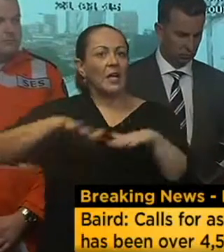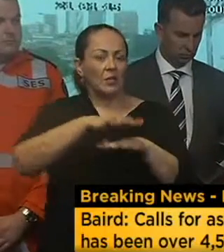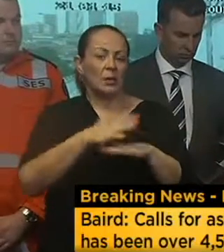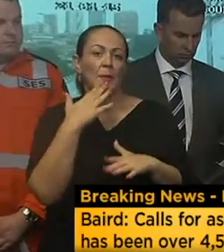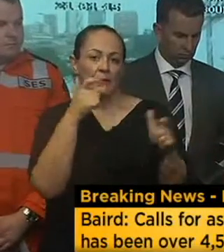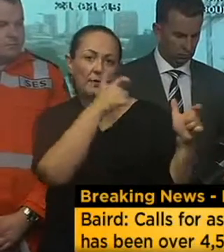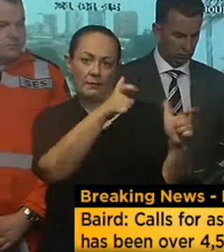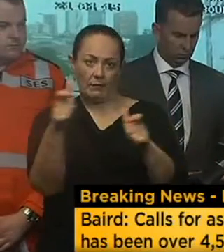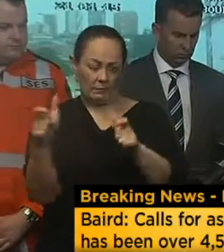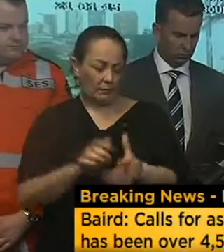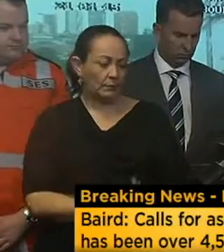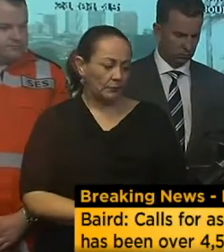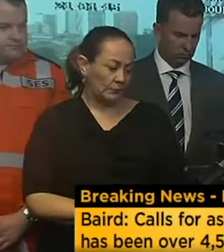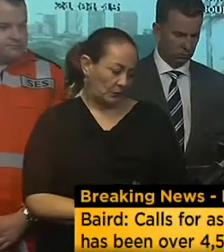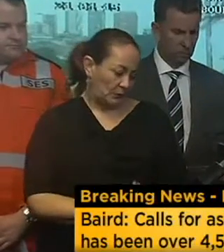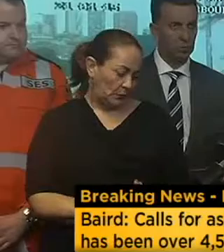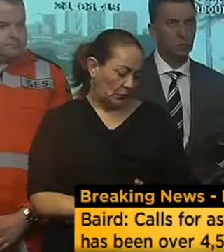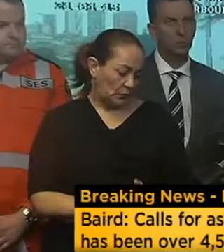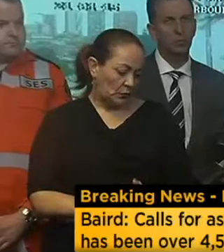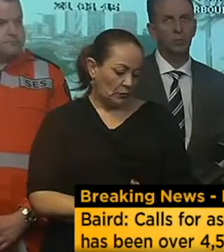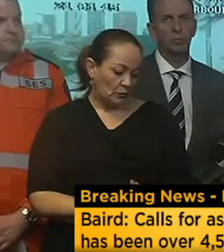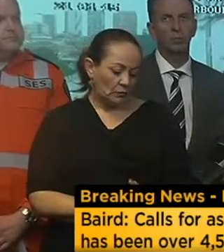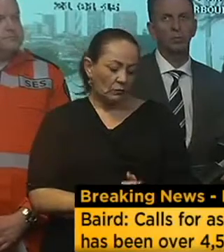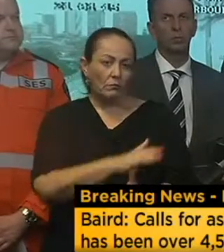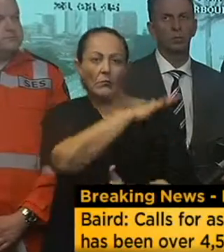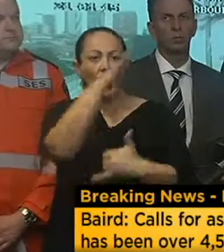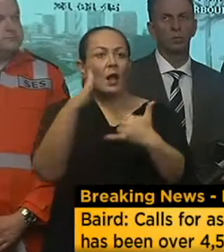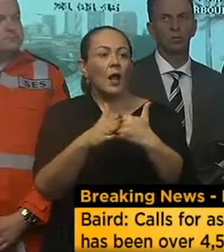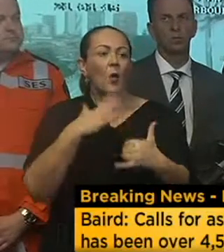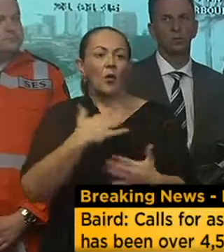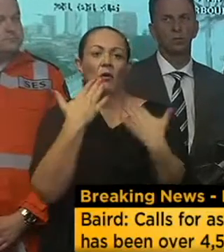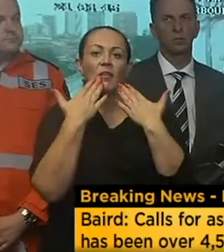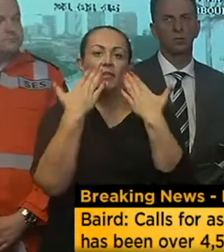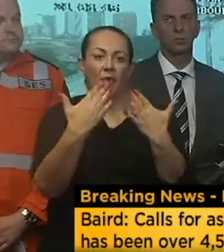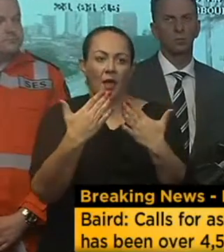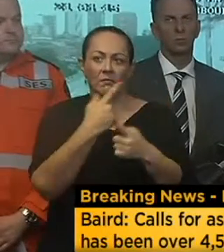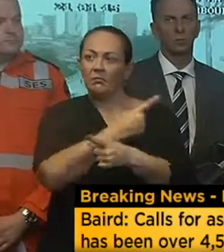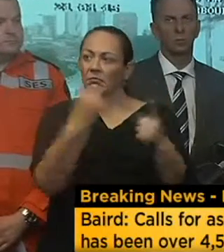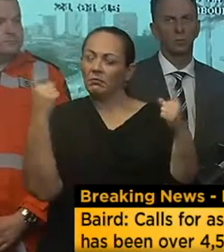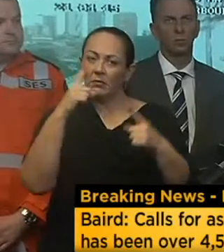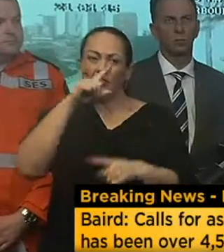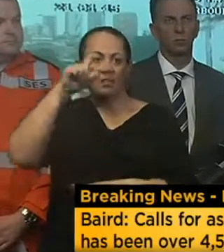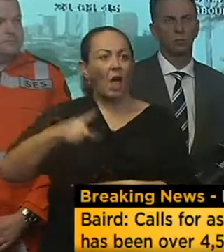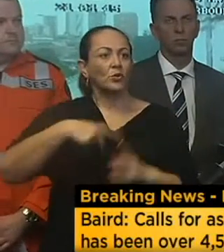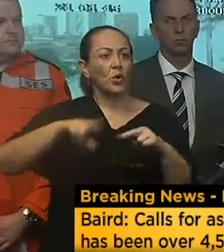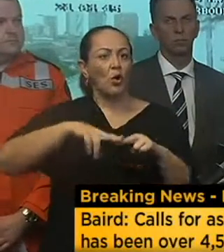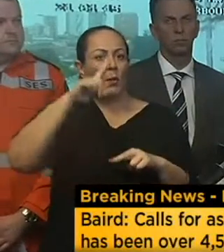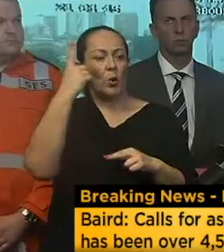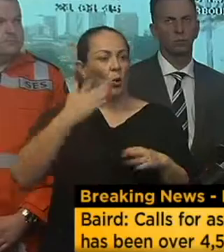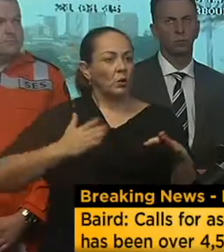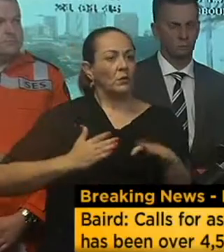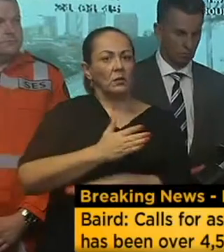do that in particular. The last thing I want to do is just to thank the workers and there are thousands of workers